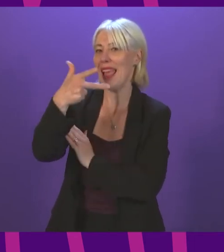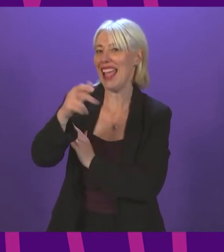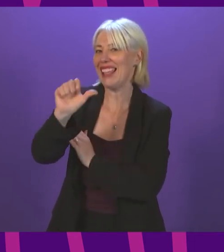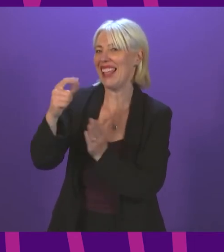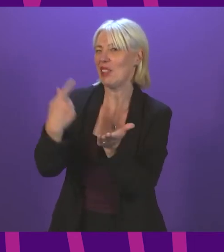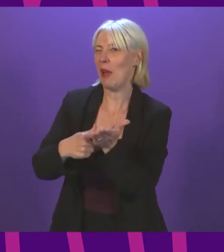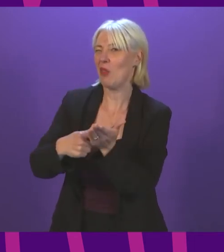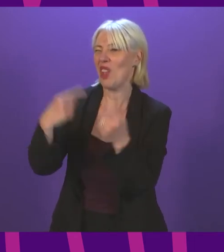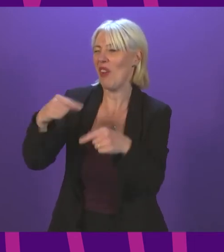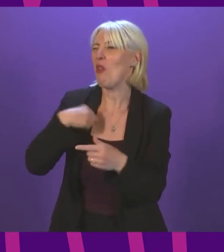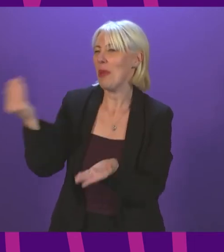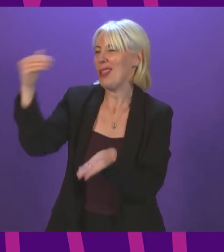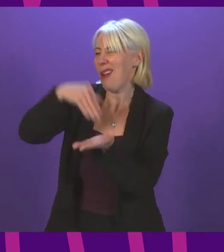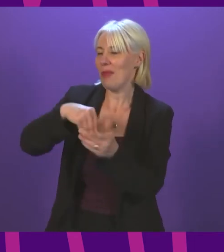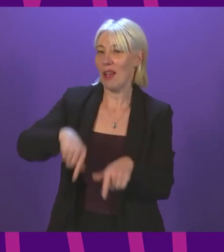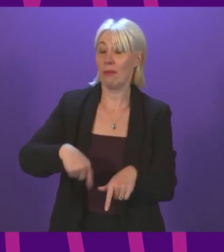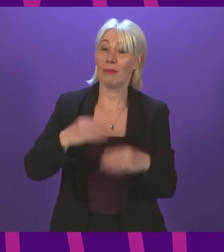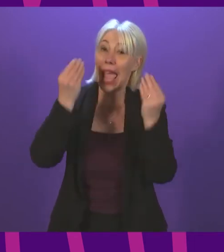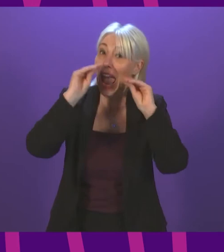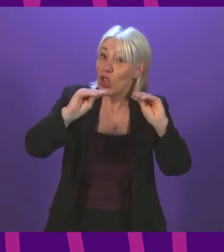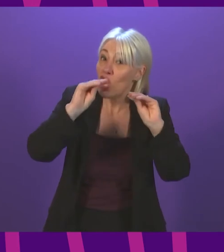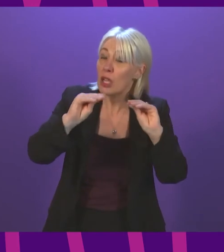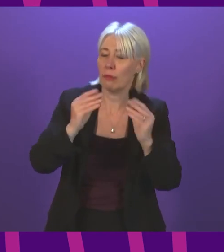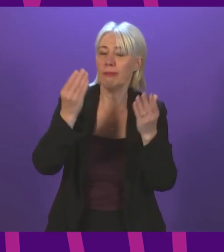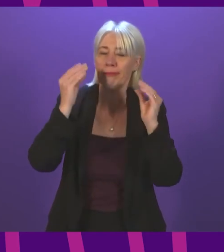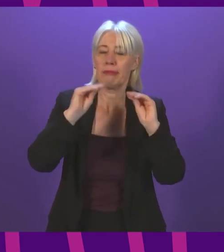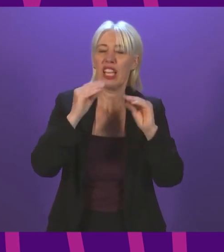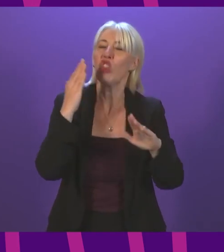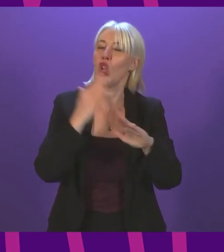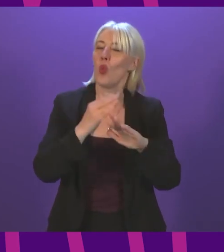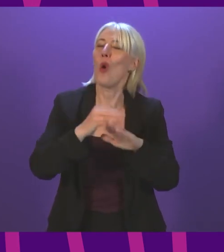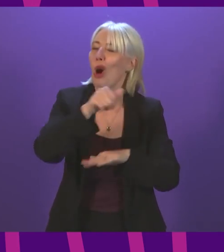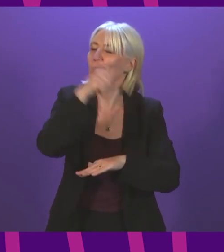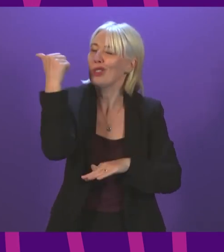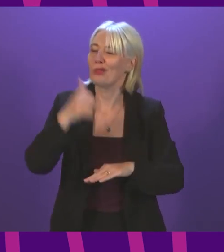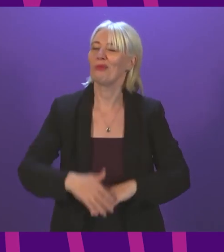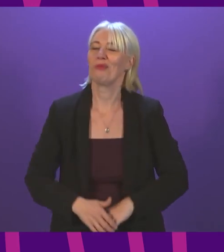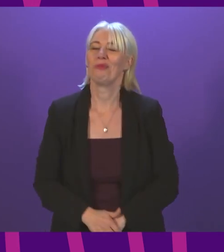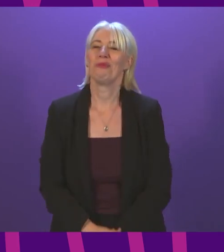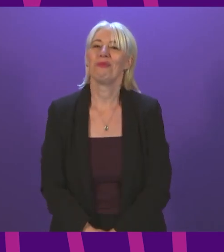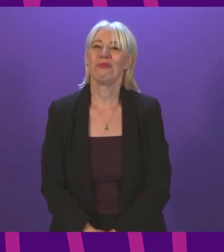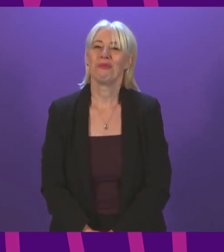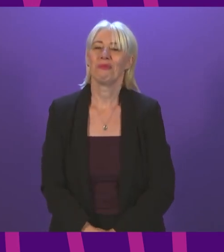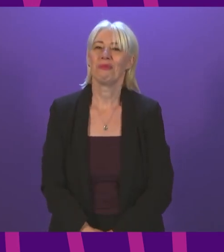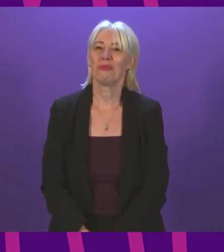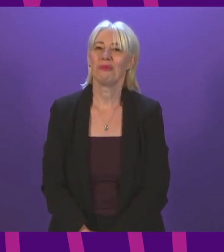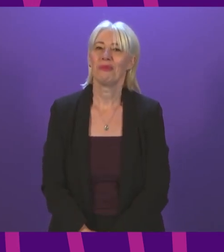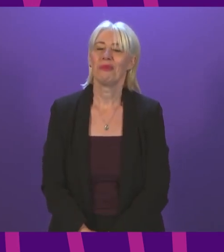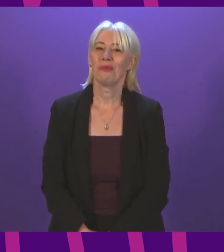Education works. Thank you.